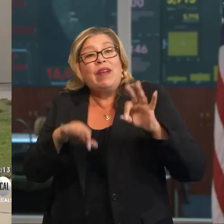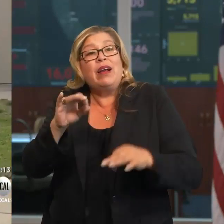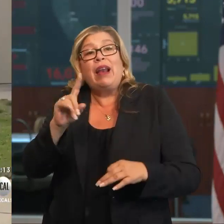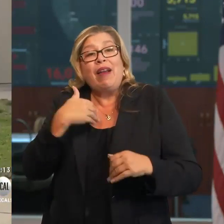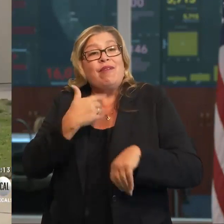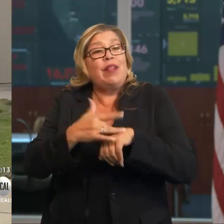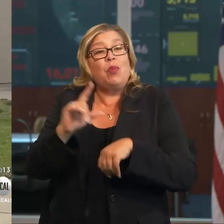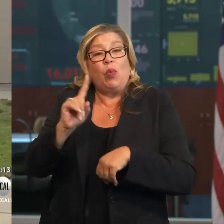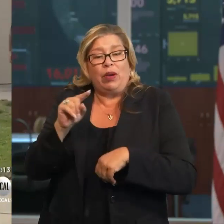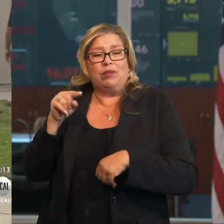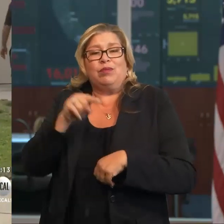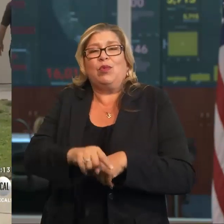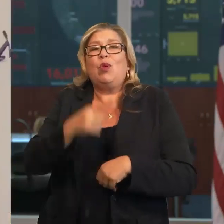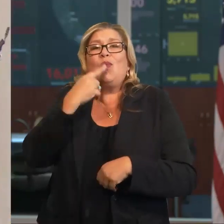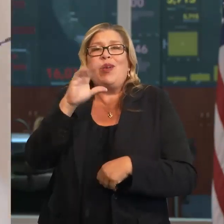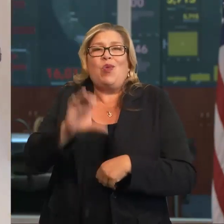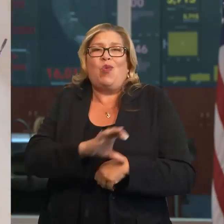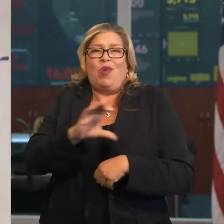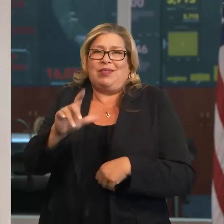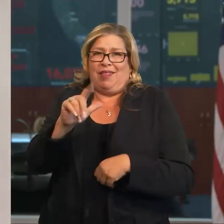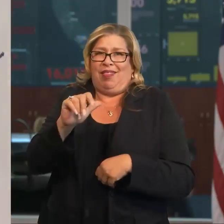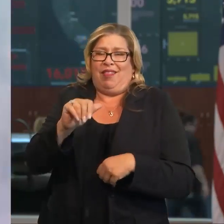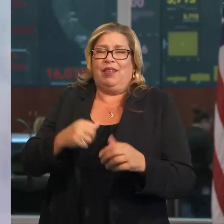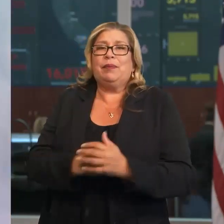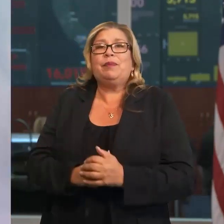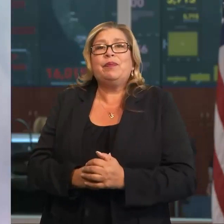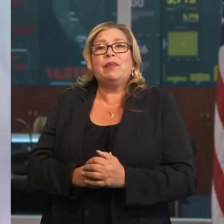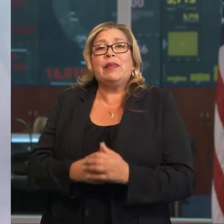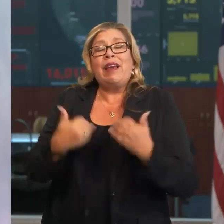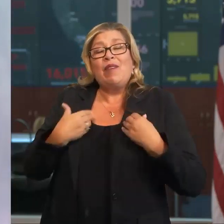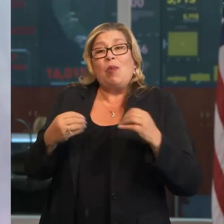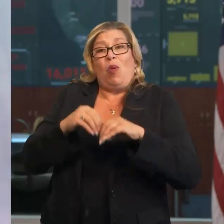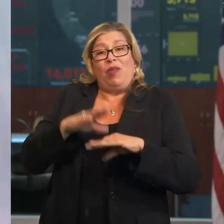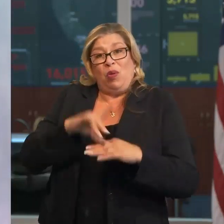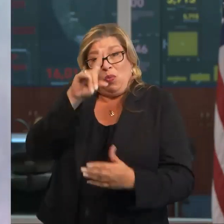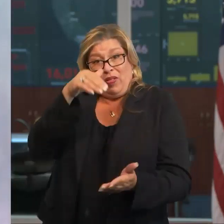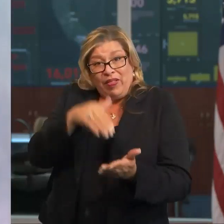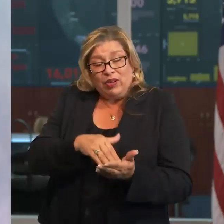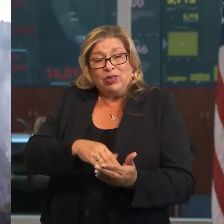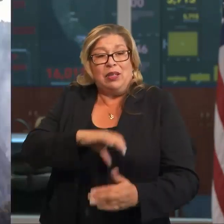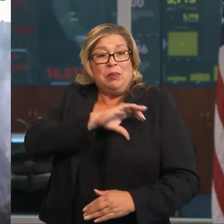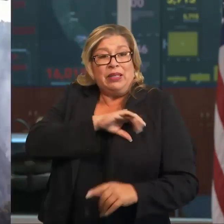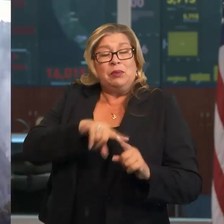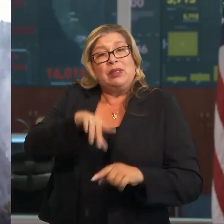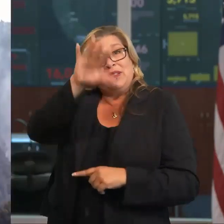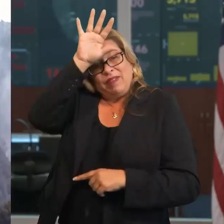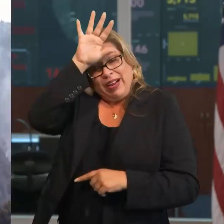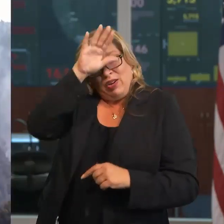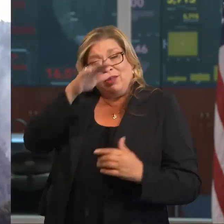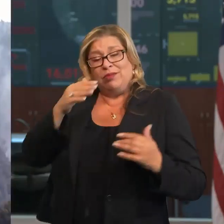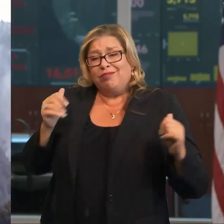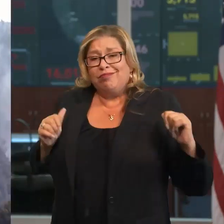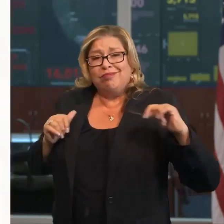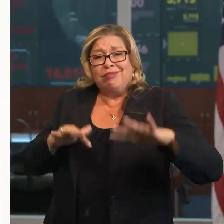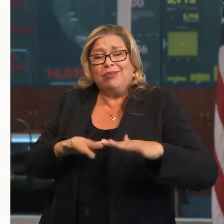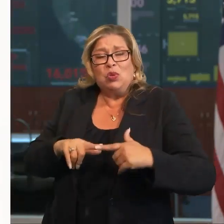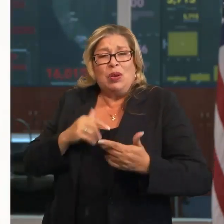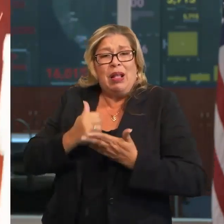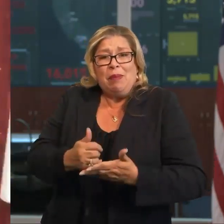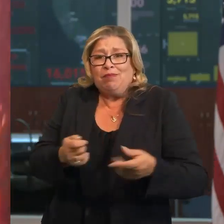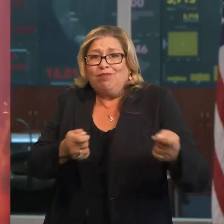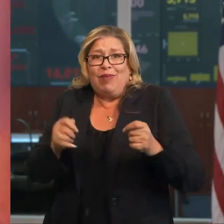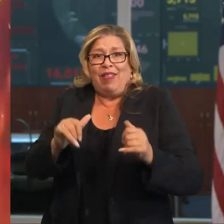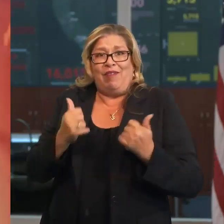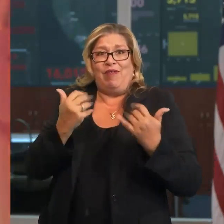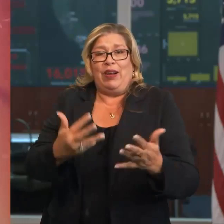Los Angeles for availability more than a thousand fire and law personnel are on the ground responding to these fires and there